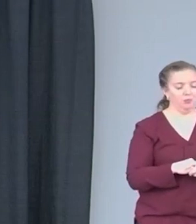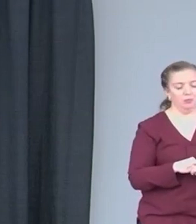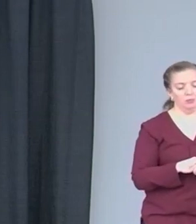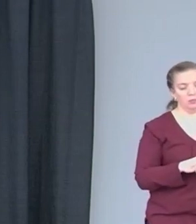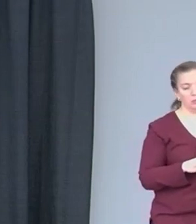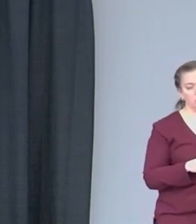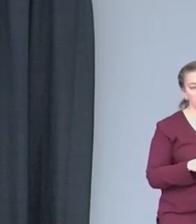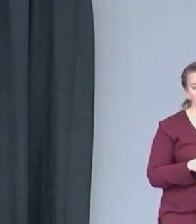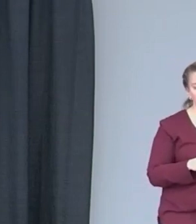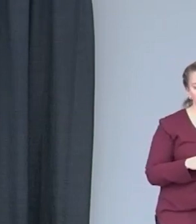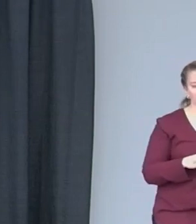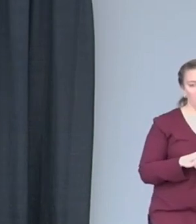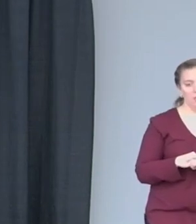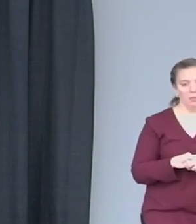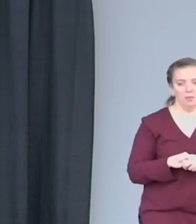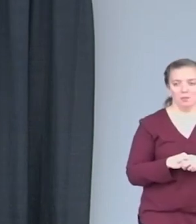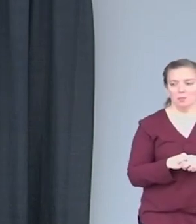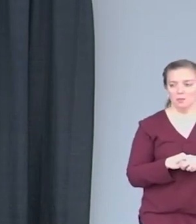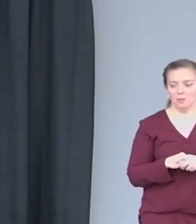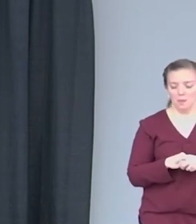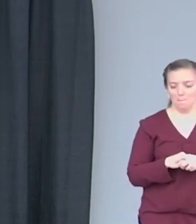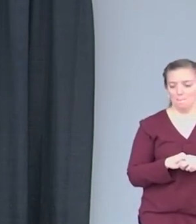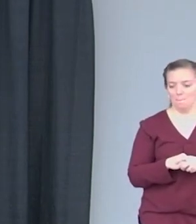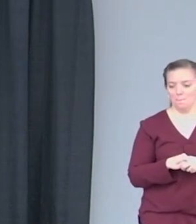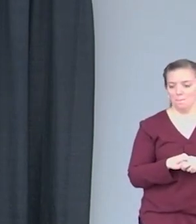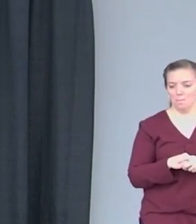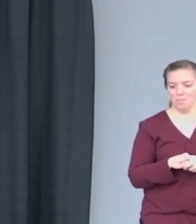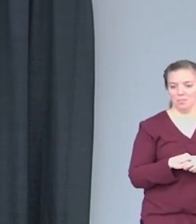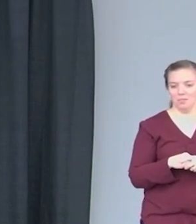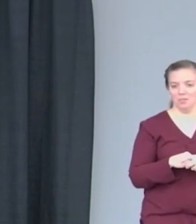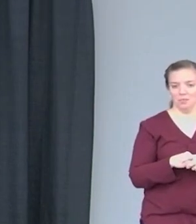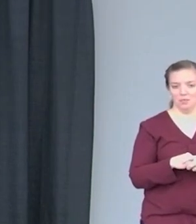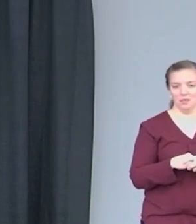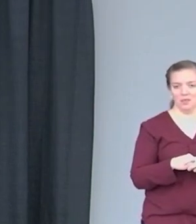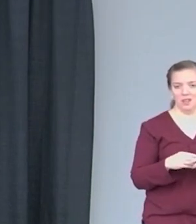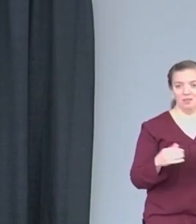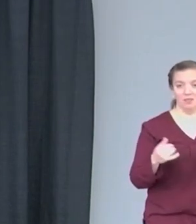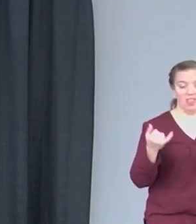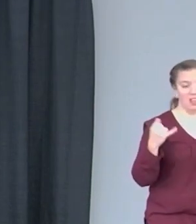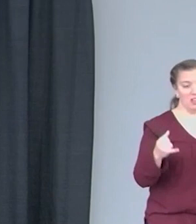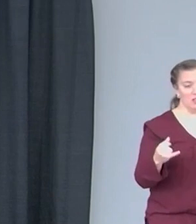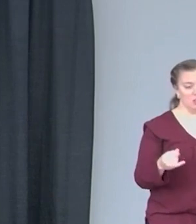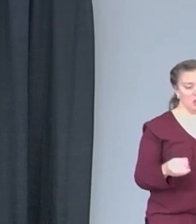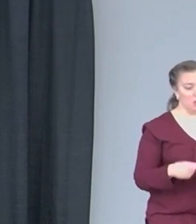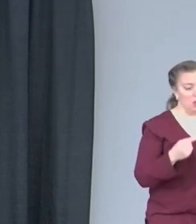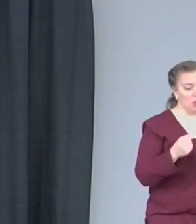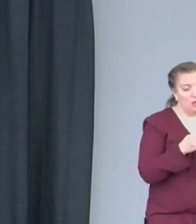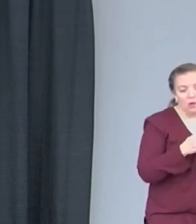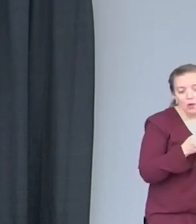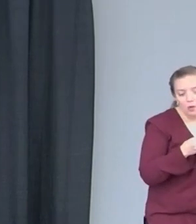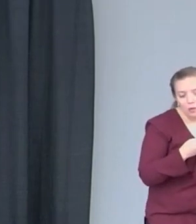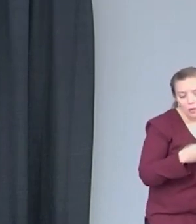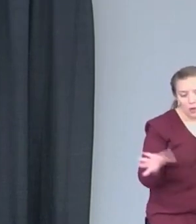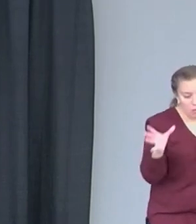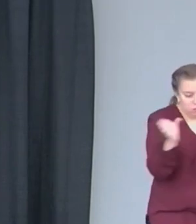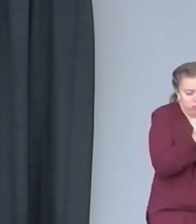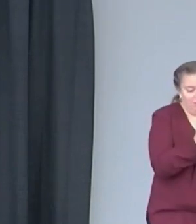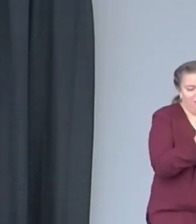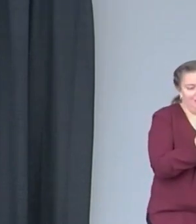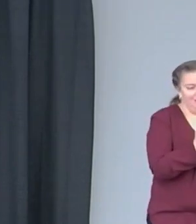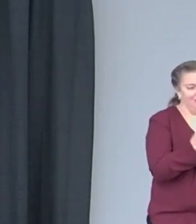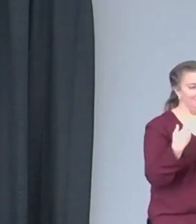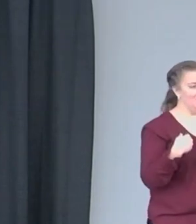that, you change. So, of course, I just kind of give you a quick overview. I'm always on the front line. Like I said,